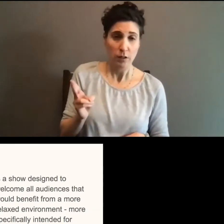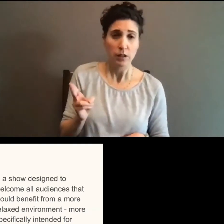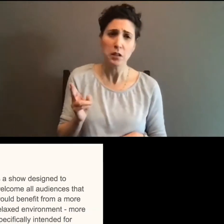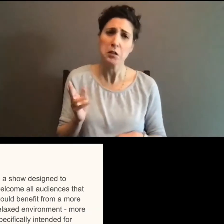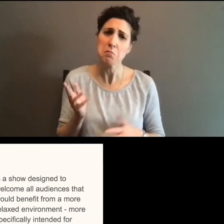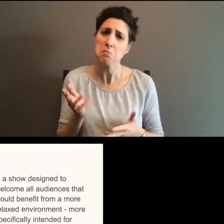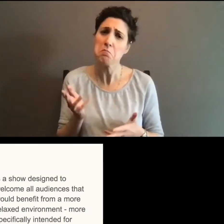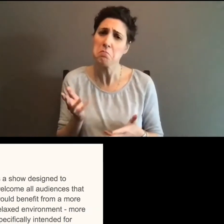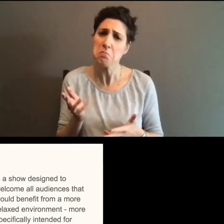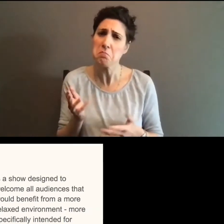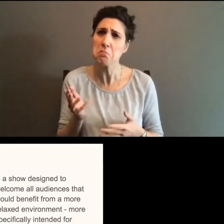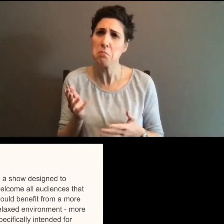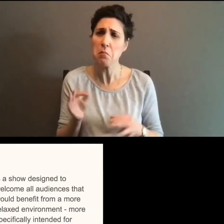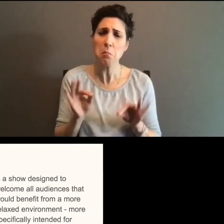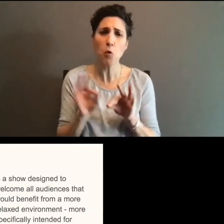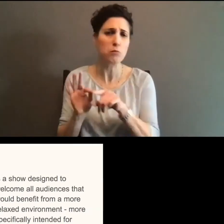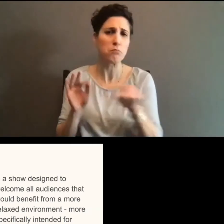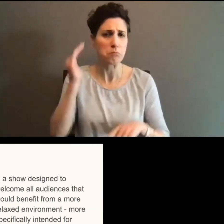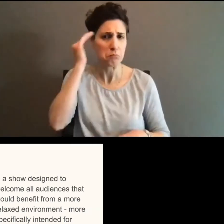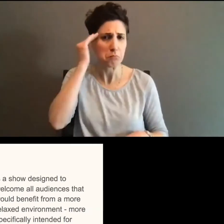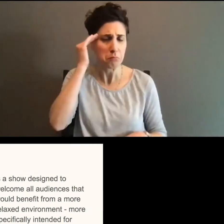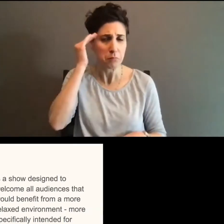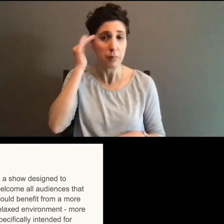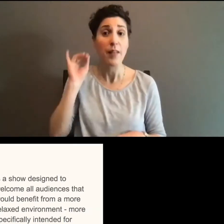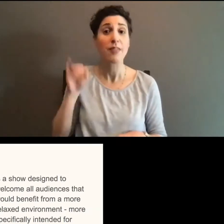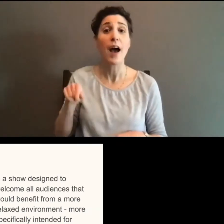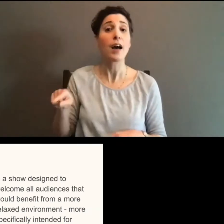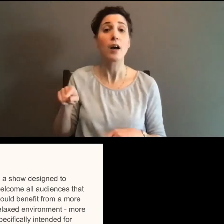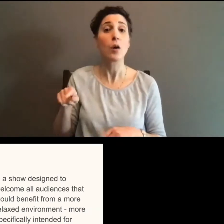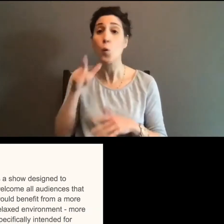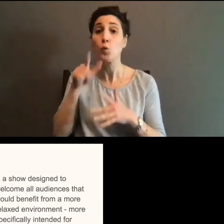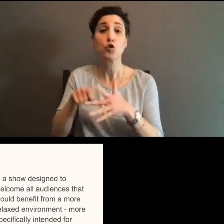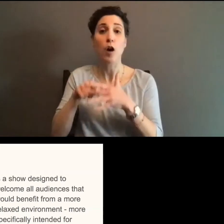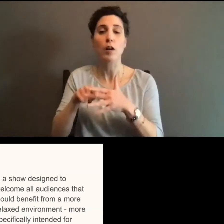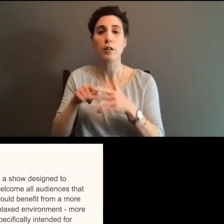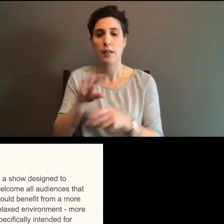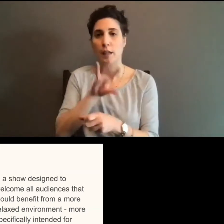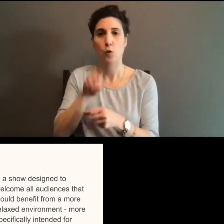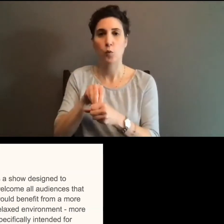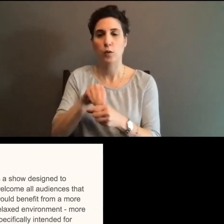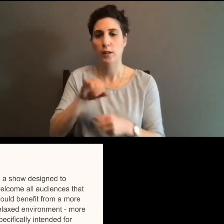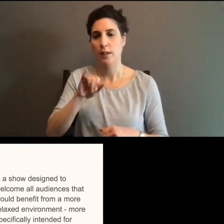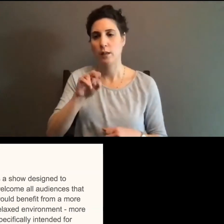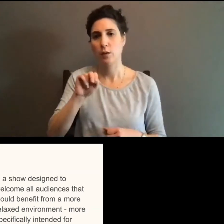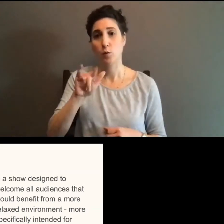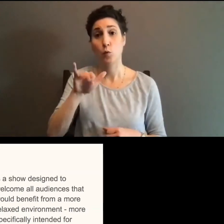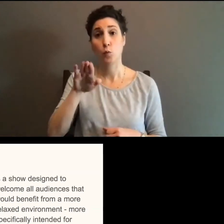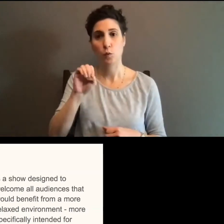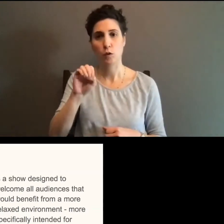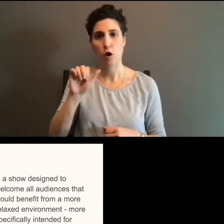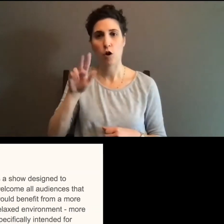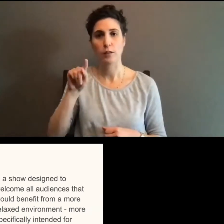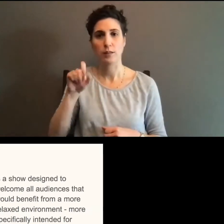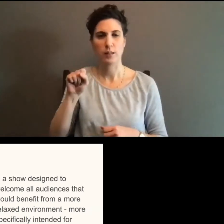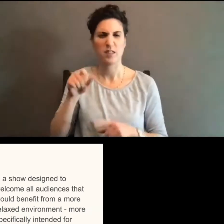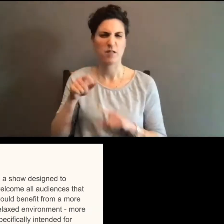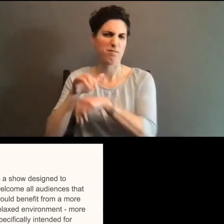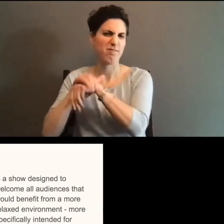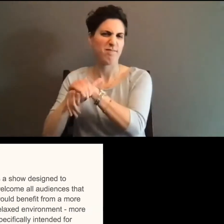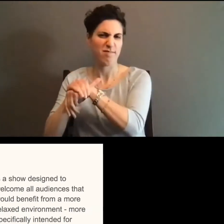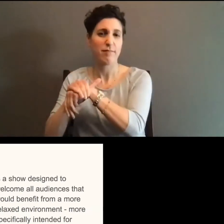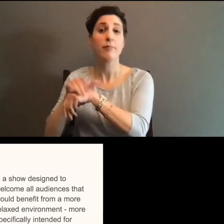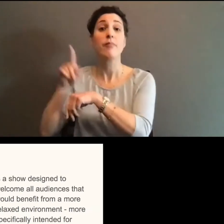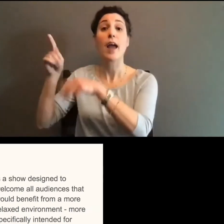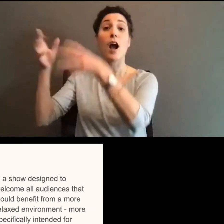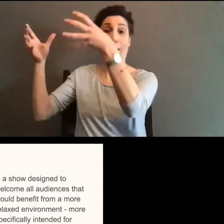relevant. It was brought over originally by a company called include arts from the UK who worked from with like eight companies. And